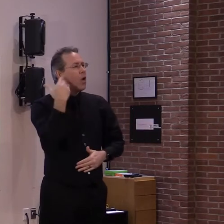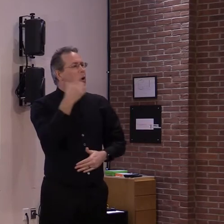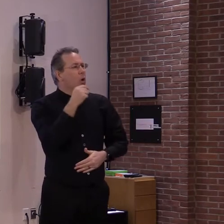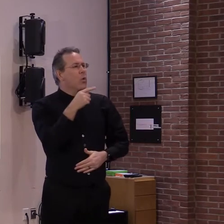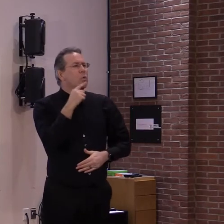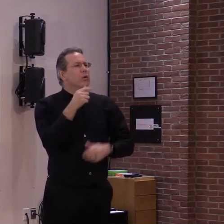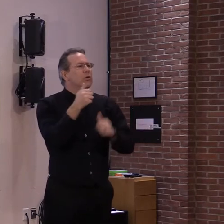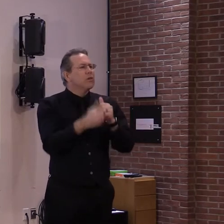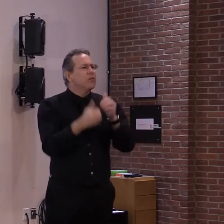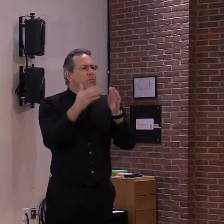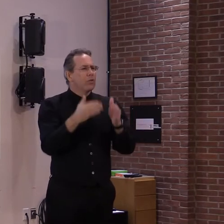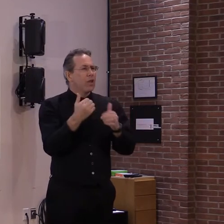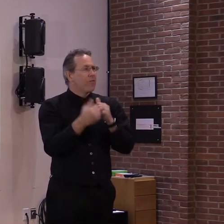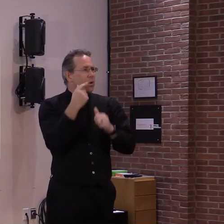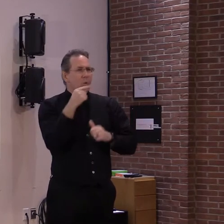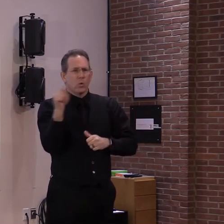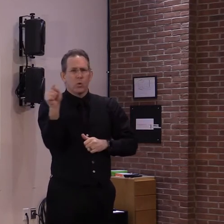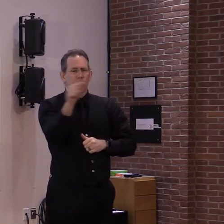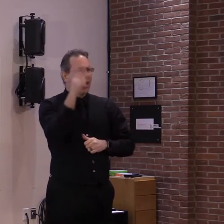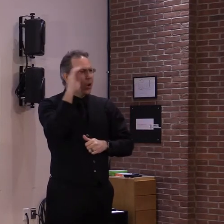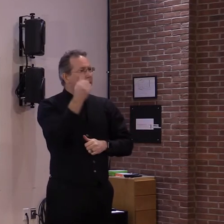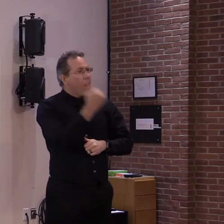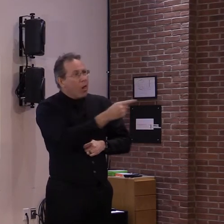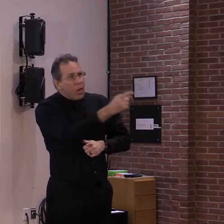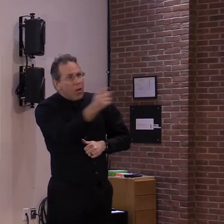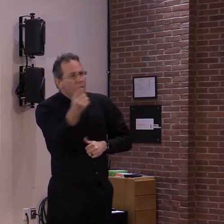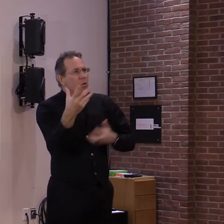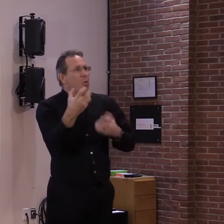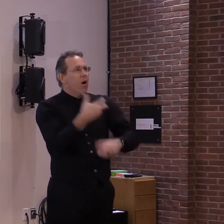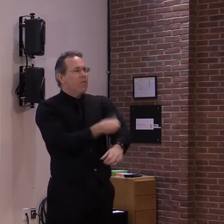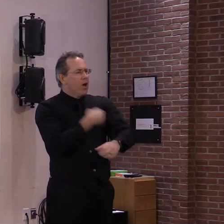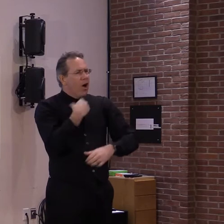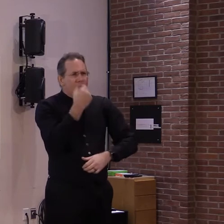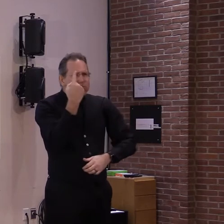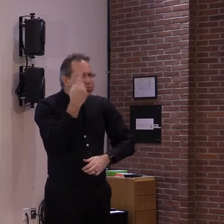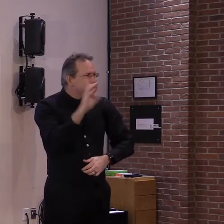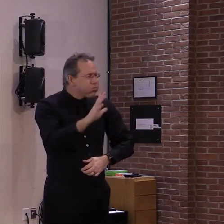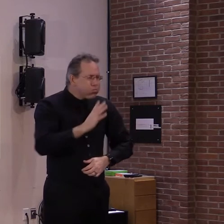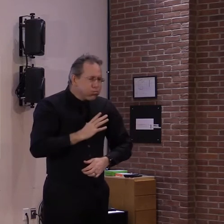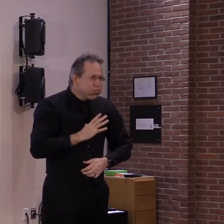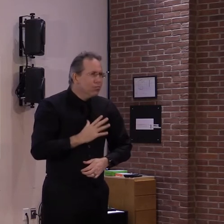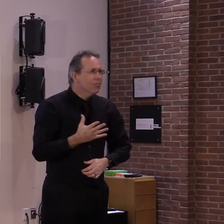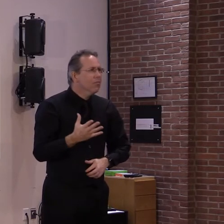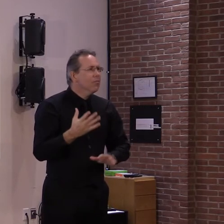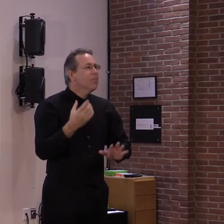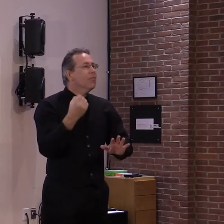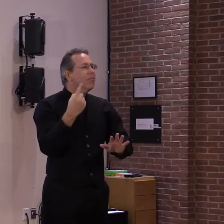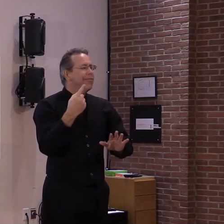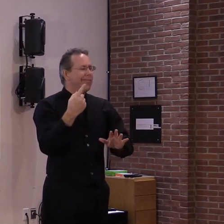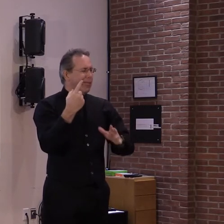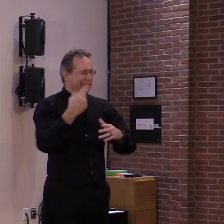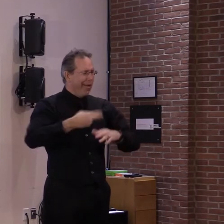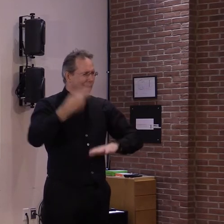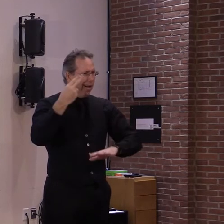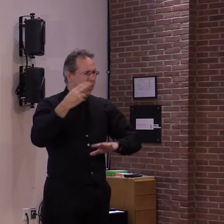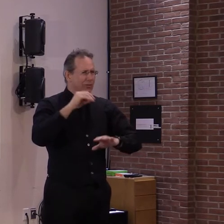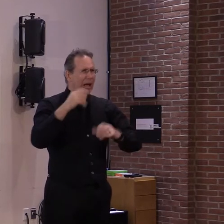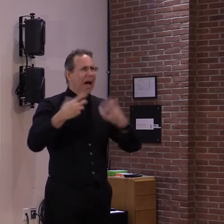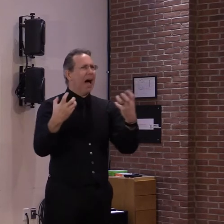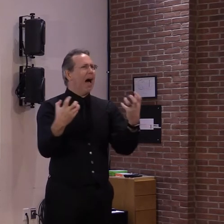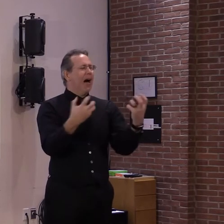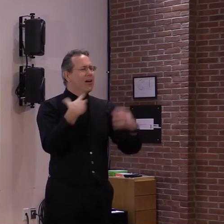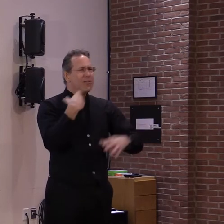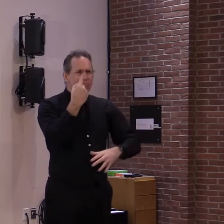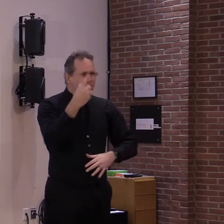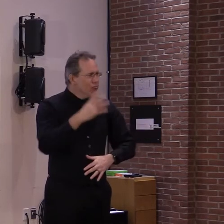will take the vaccine. We know that a high percentage of this age group takes the vaccine, but not everybody